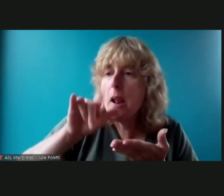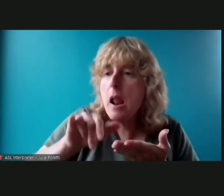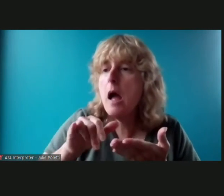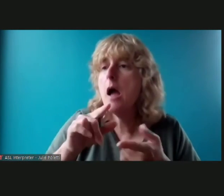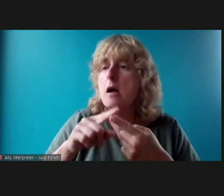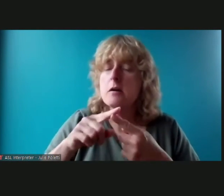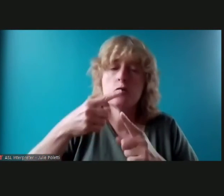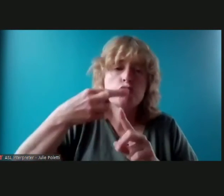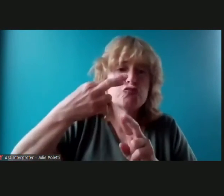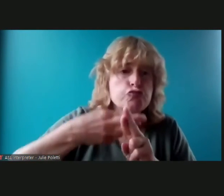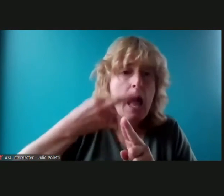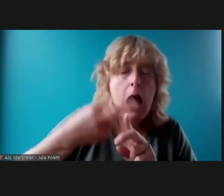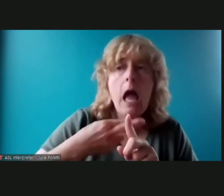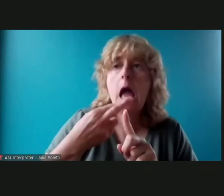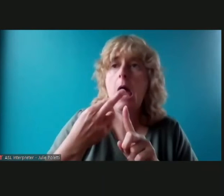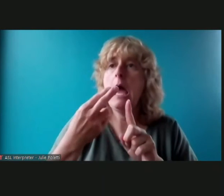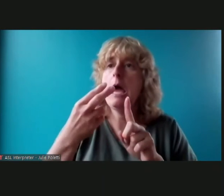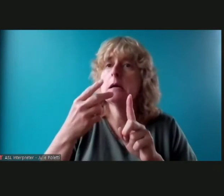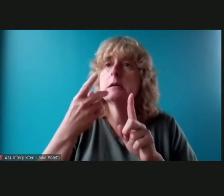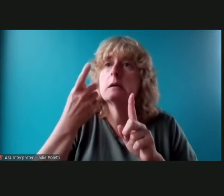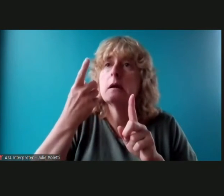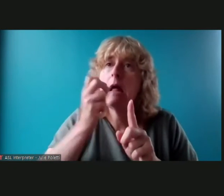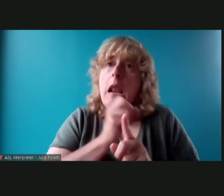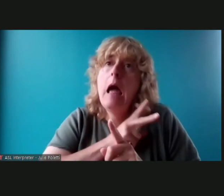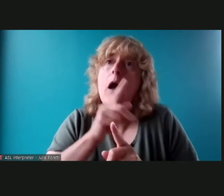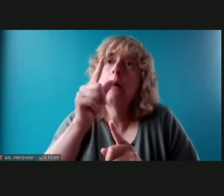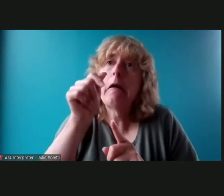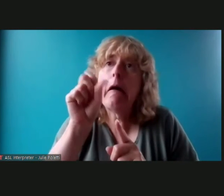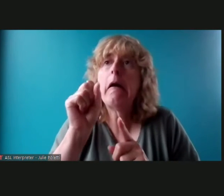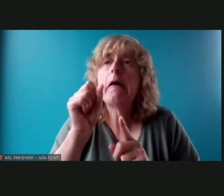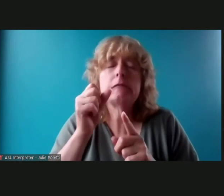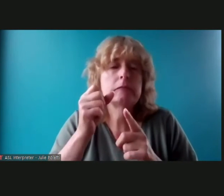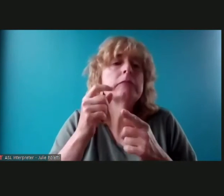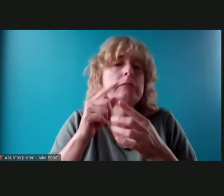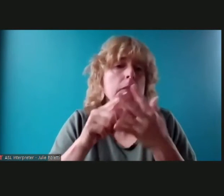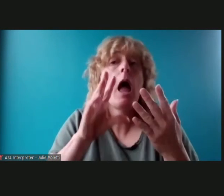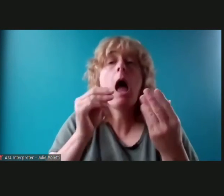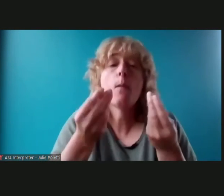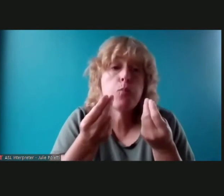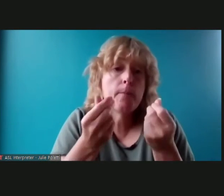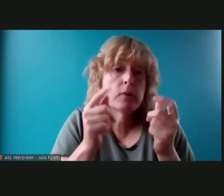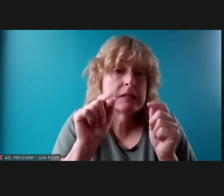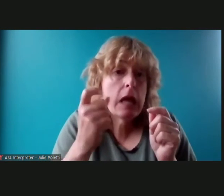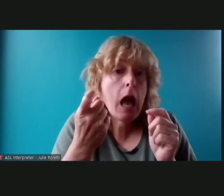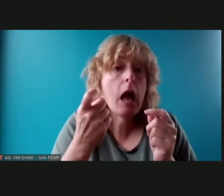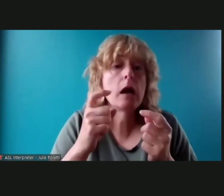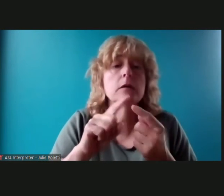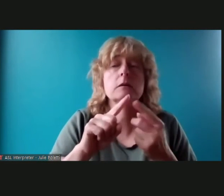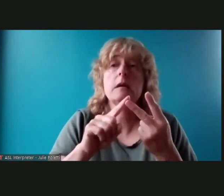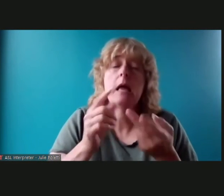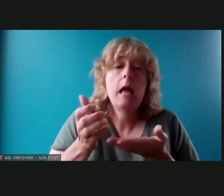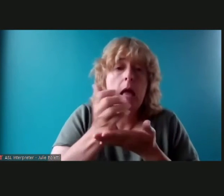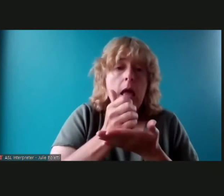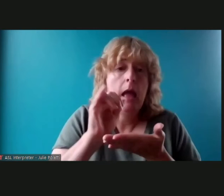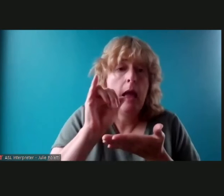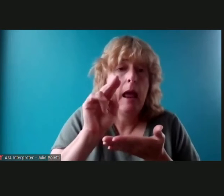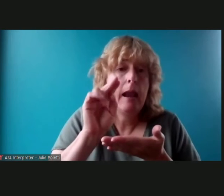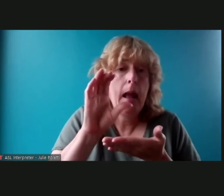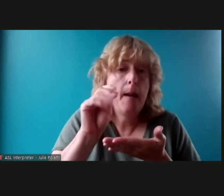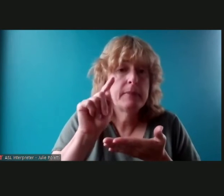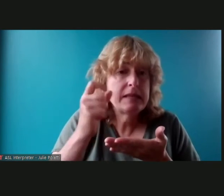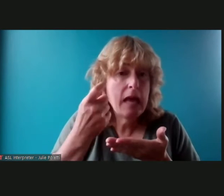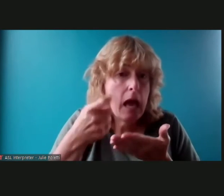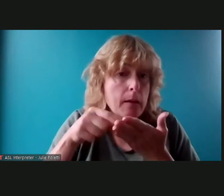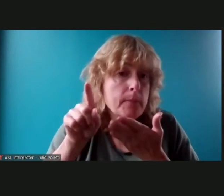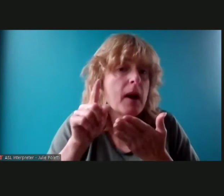property tax and income tax wayne metro is also accepting applications for the great lakes water authority or